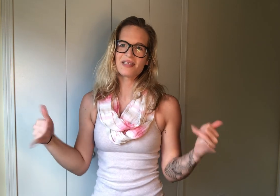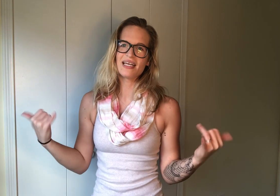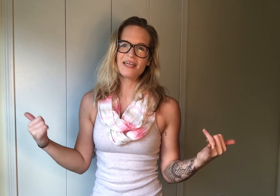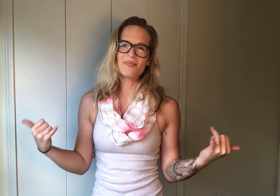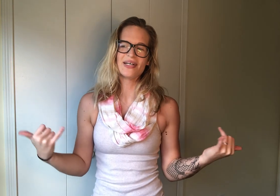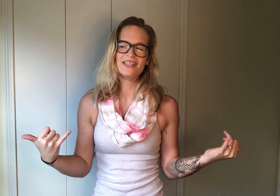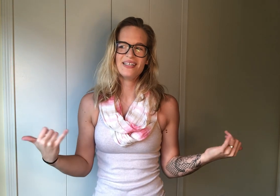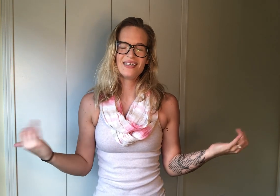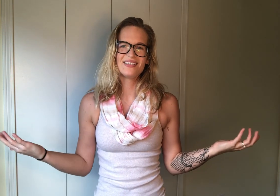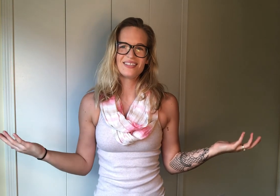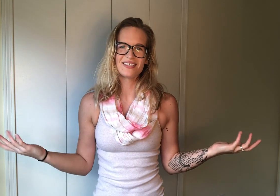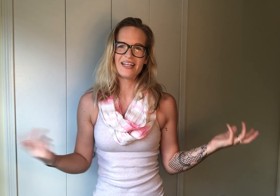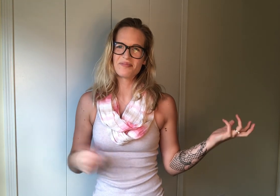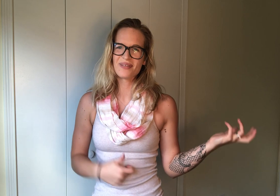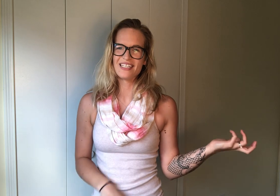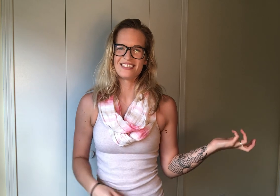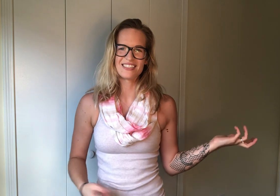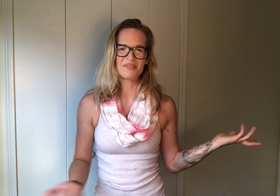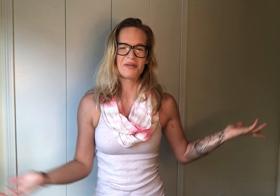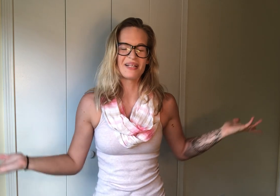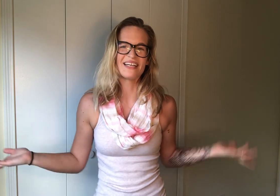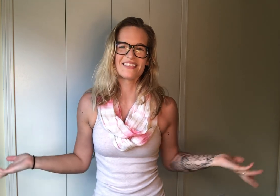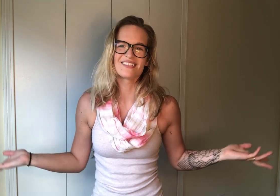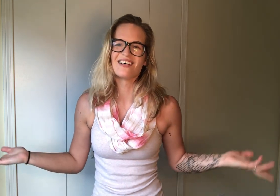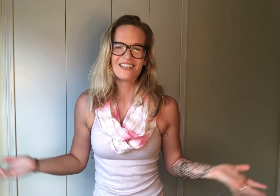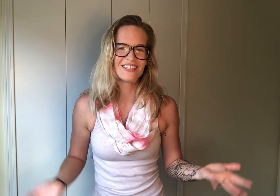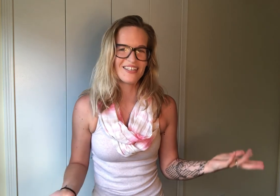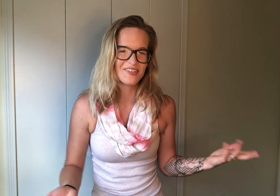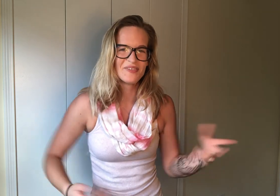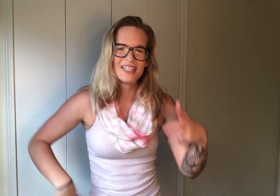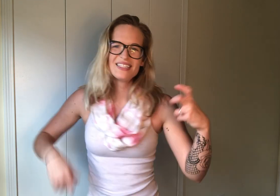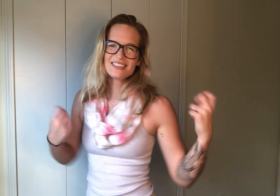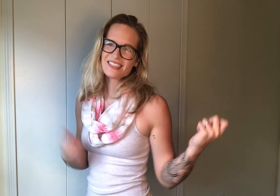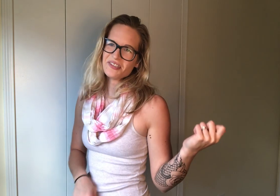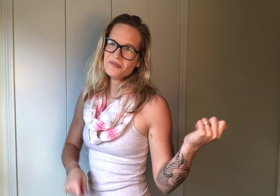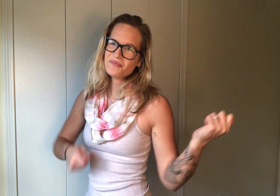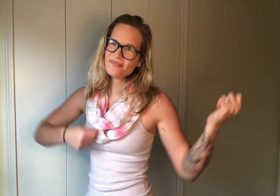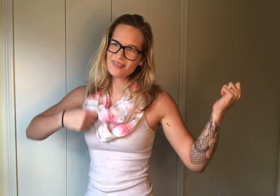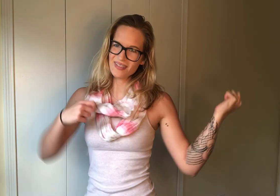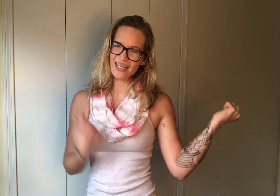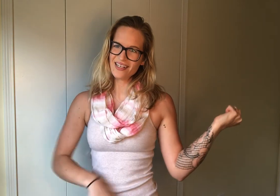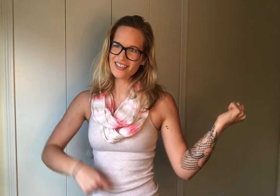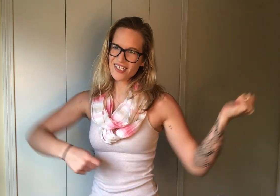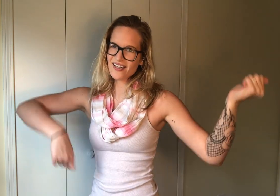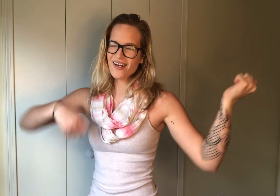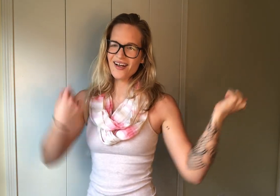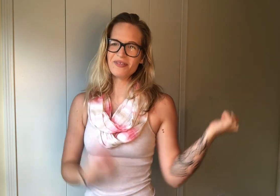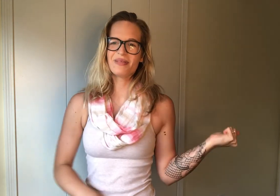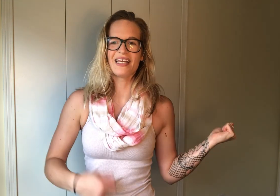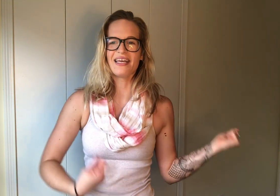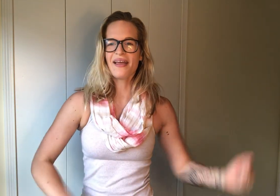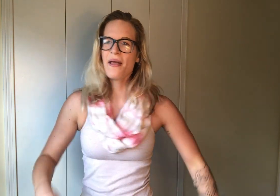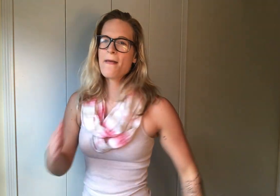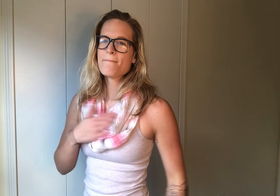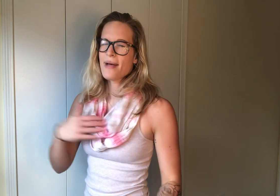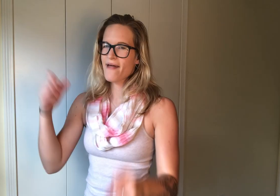play, but you're like play, she's talking about playing a song, you know, so like a guitar, I'll play my